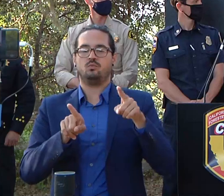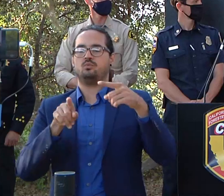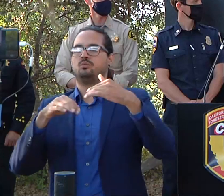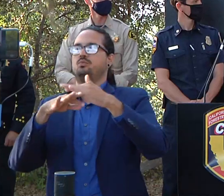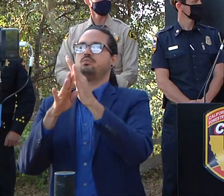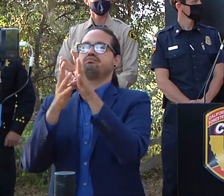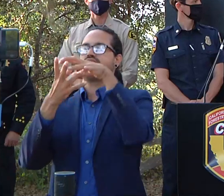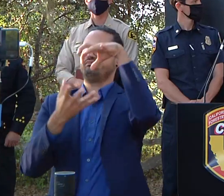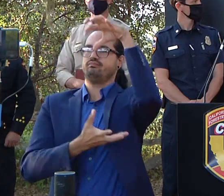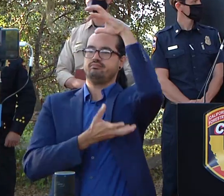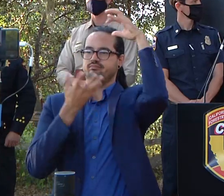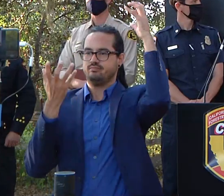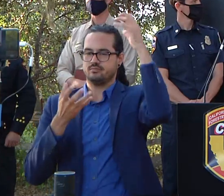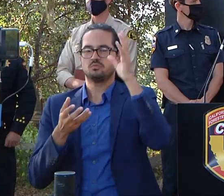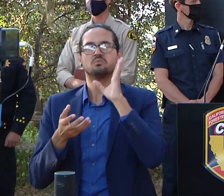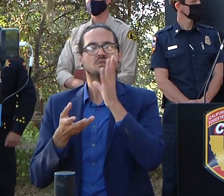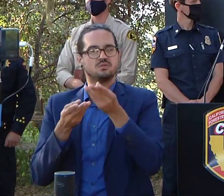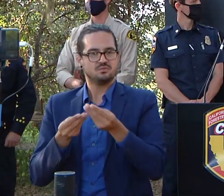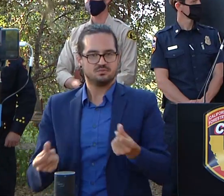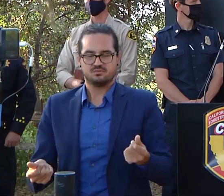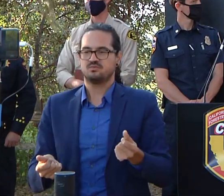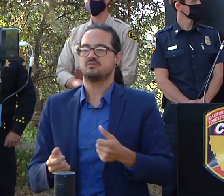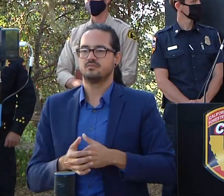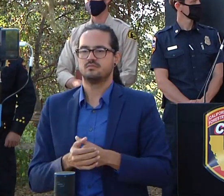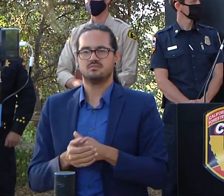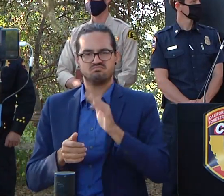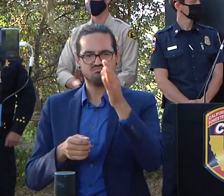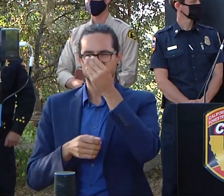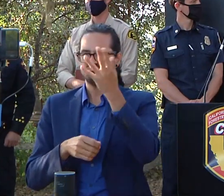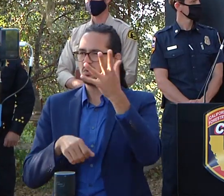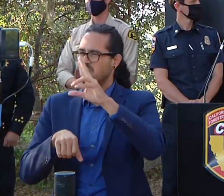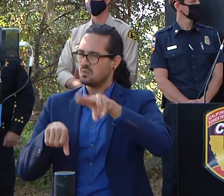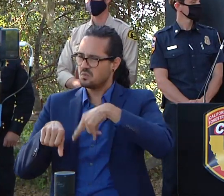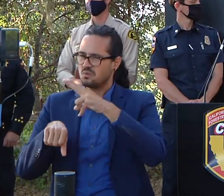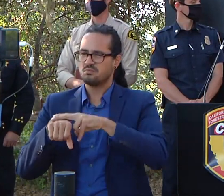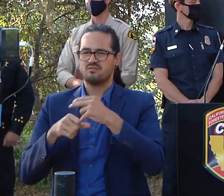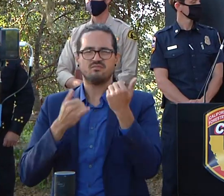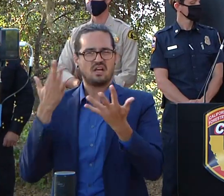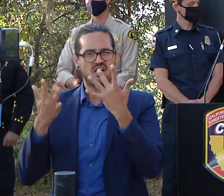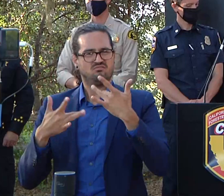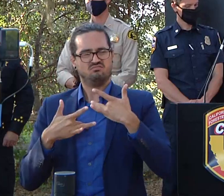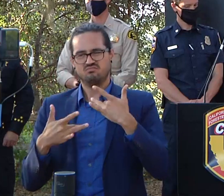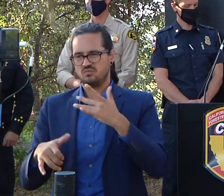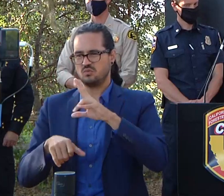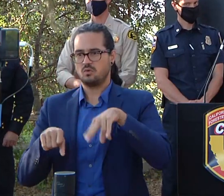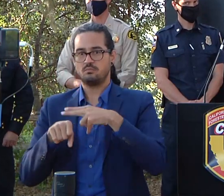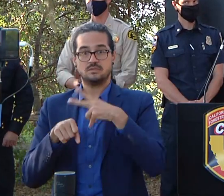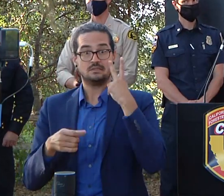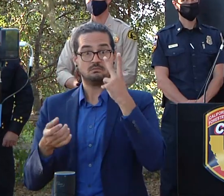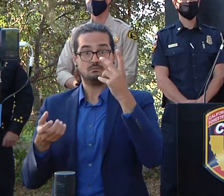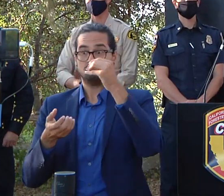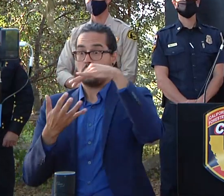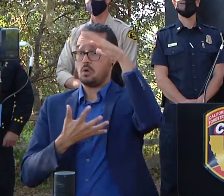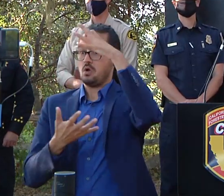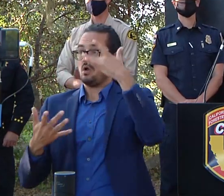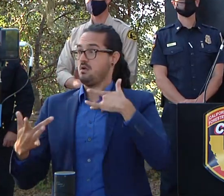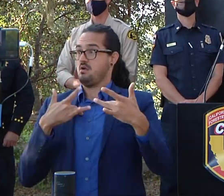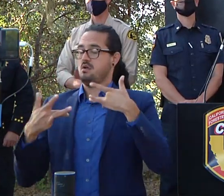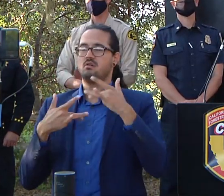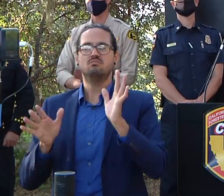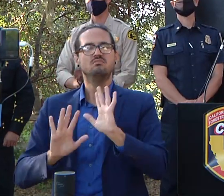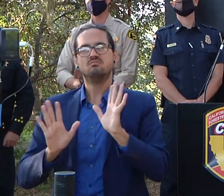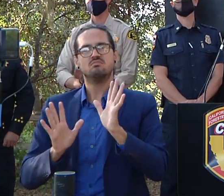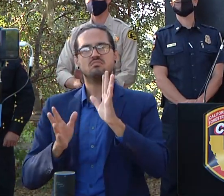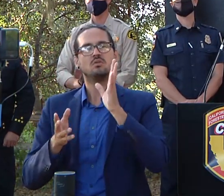totally normal we see that on fires all the time so when you do see some that smoke a lot of that that's what it is and that's going to continue to do so